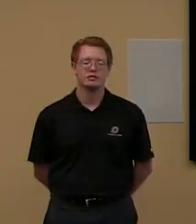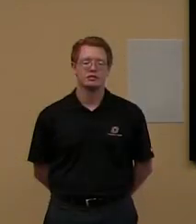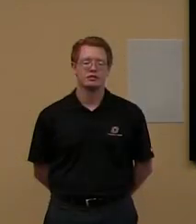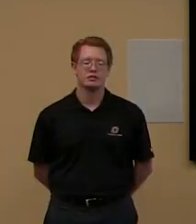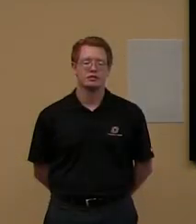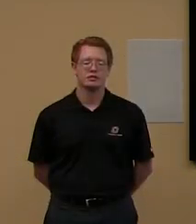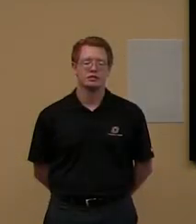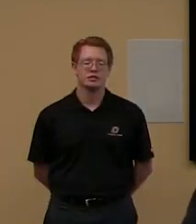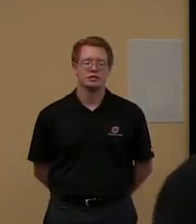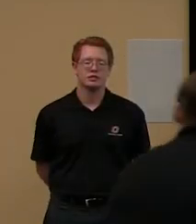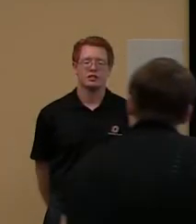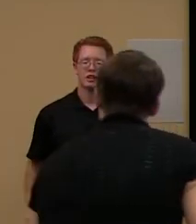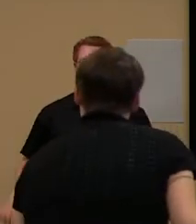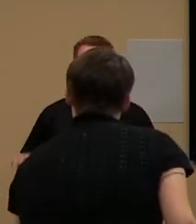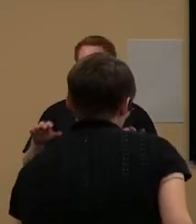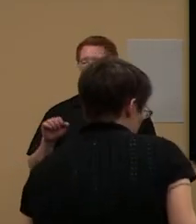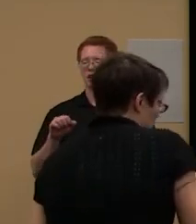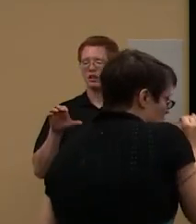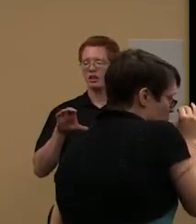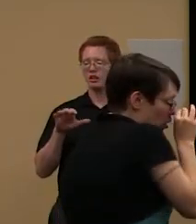I'll just get more to everything.